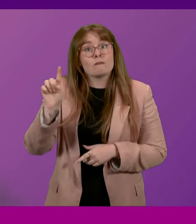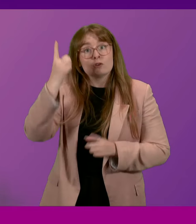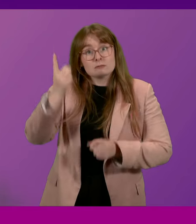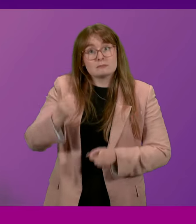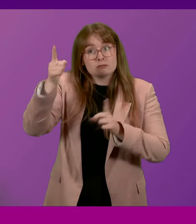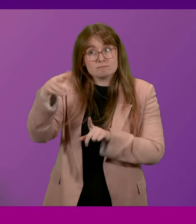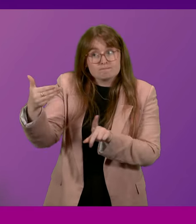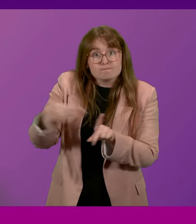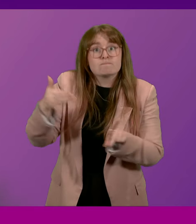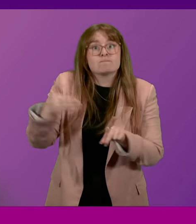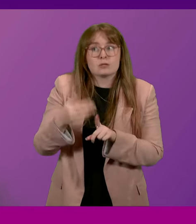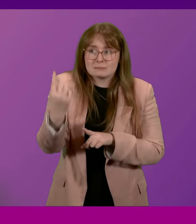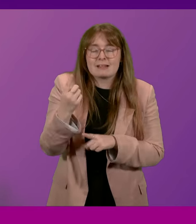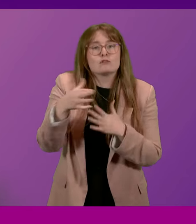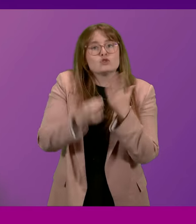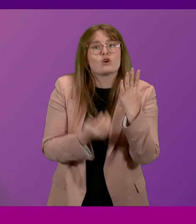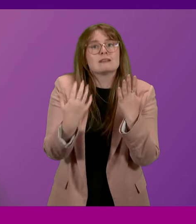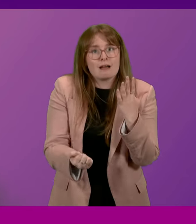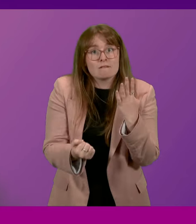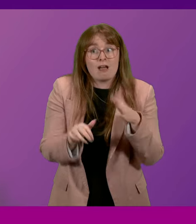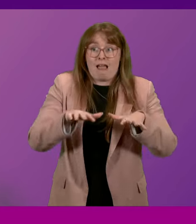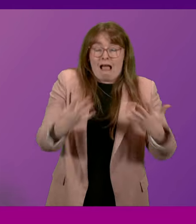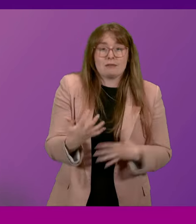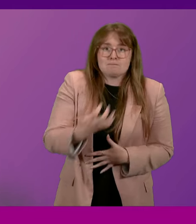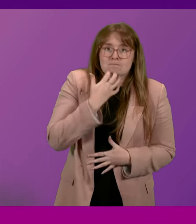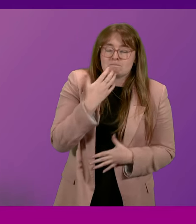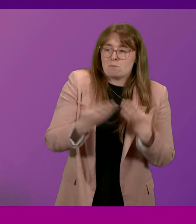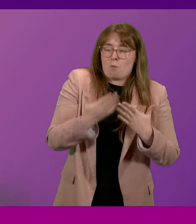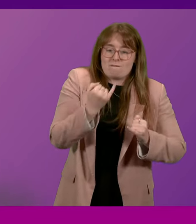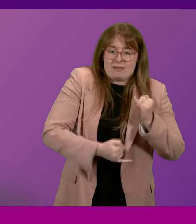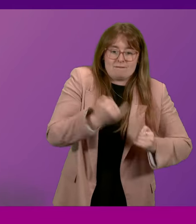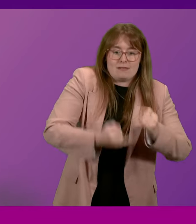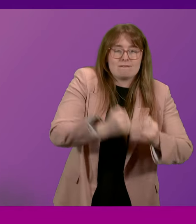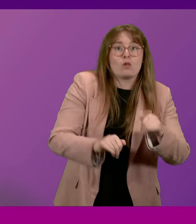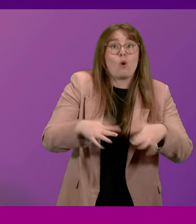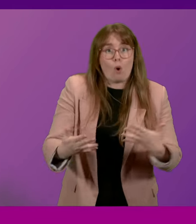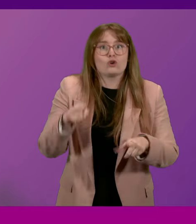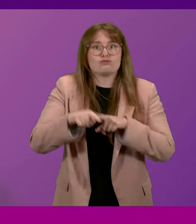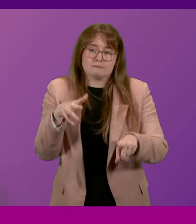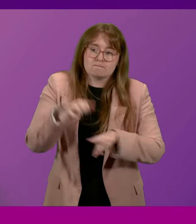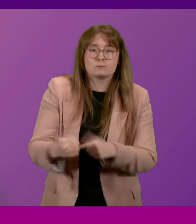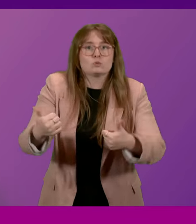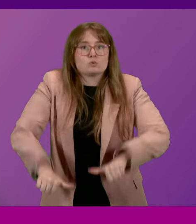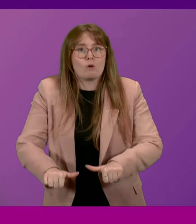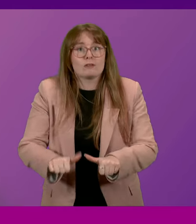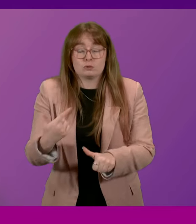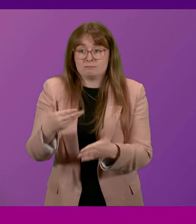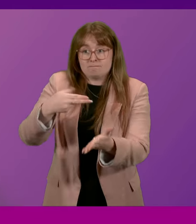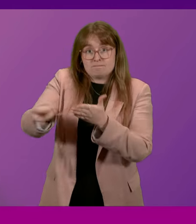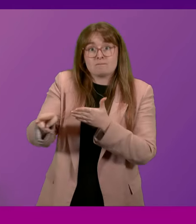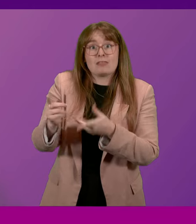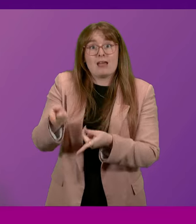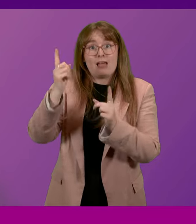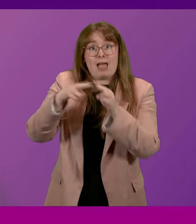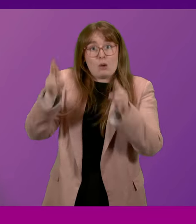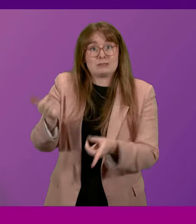Minister recognise that he has a choice? Put up with more failure or get to grips with a housing emergency, sack this Housing Minister and